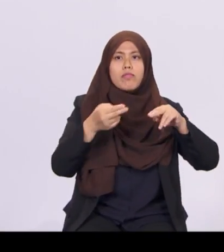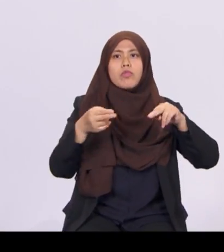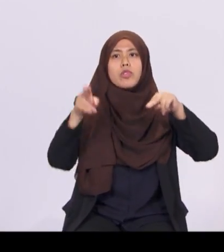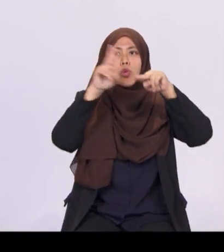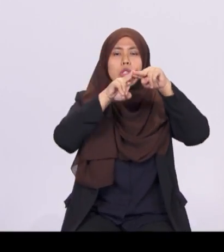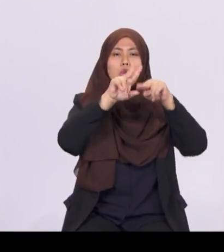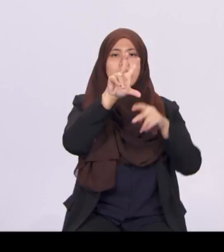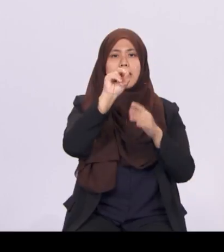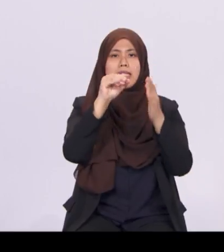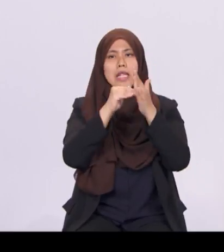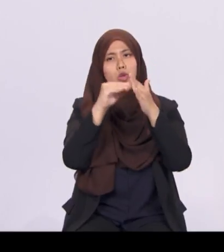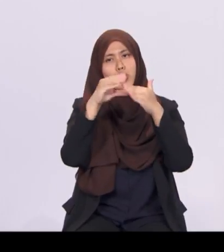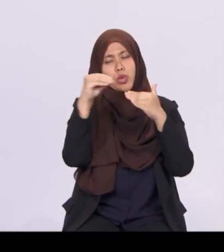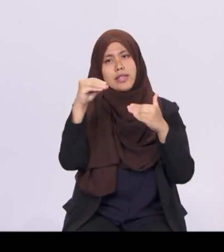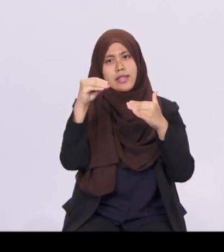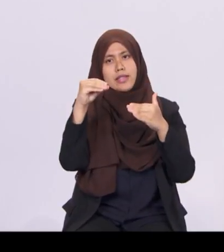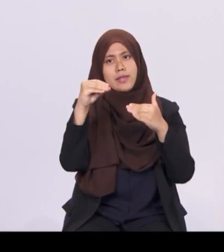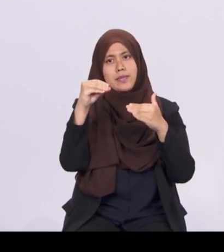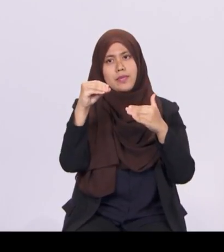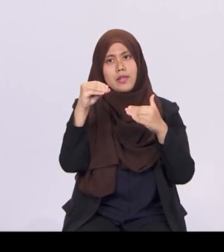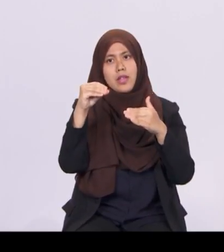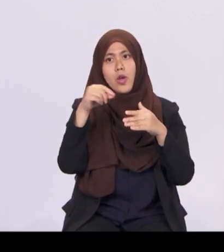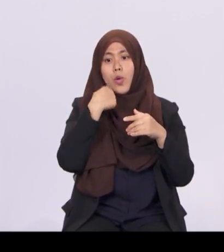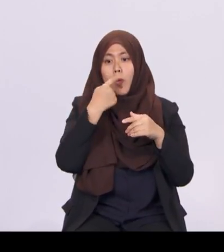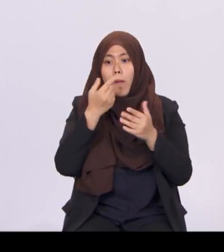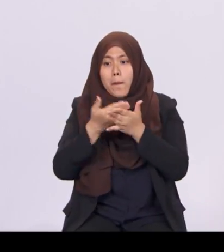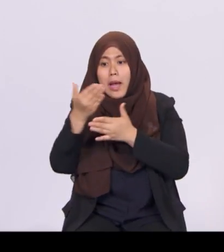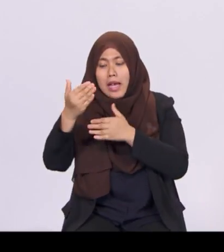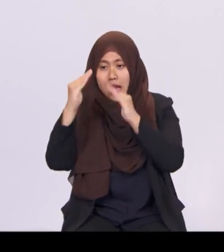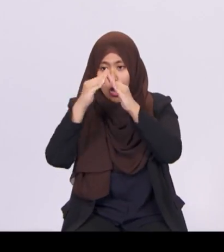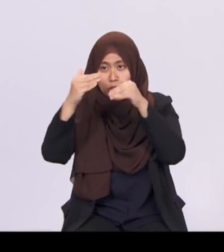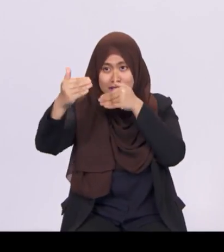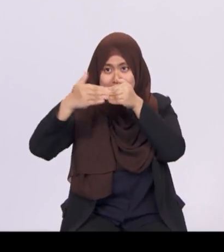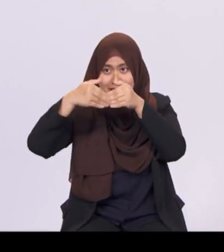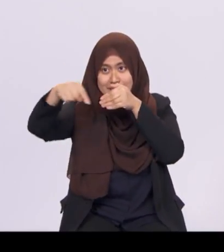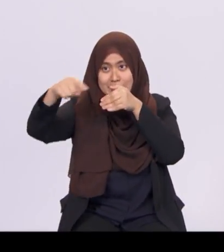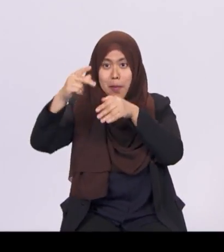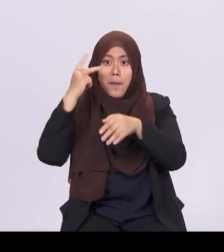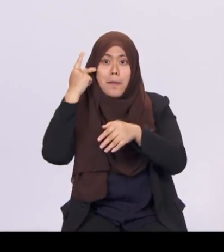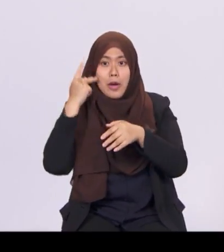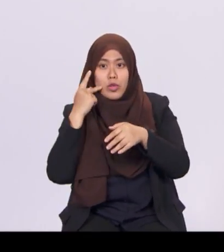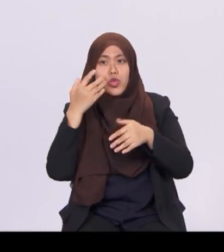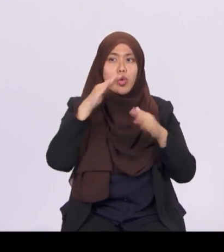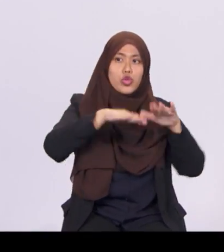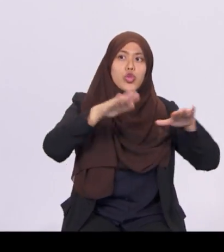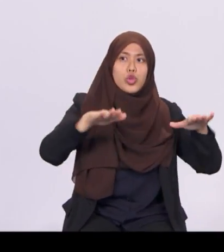Those buying a resale flat near their parents or children will continue to receive a PHG of $20,000.